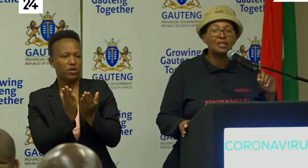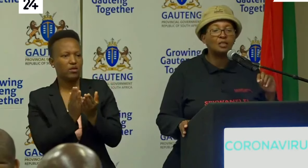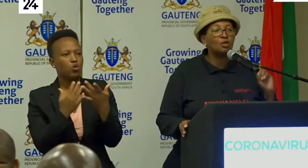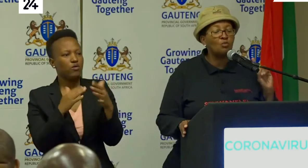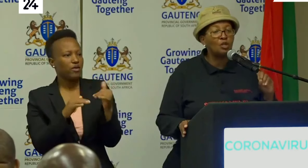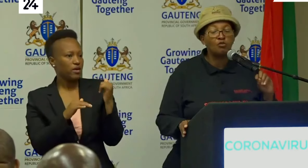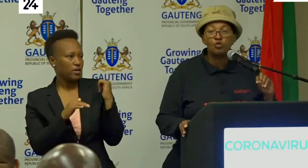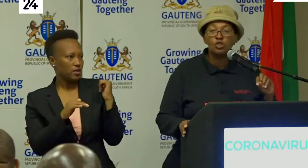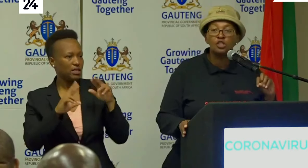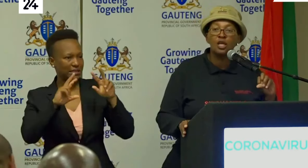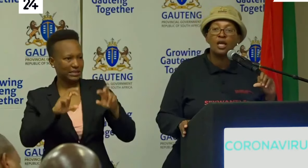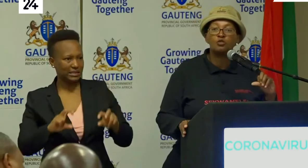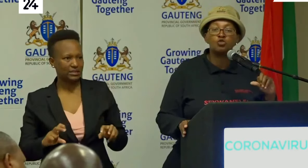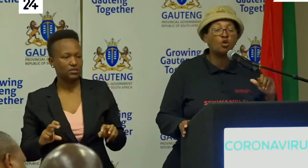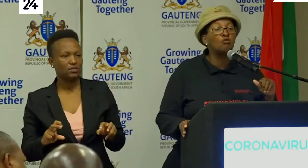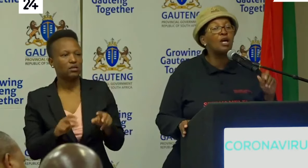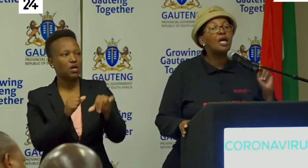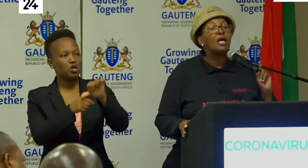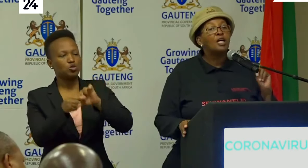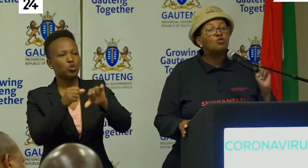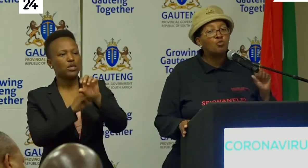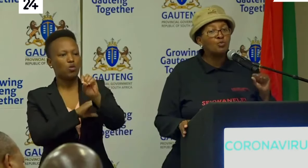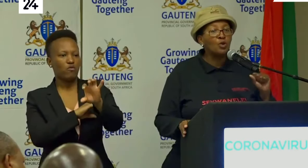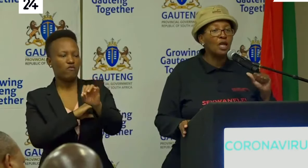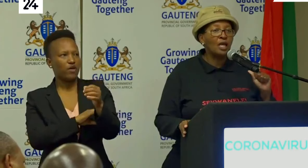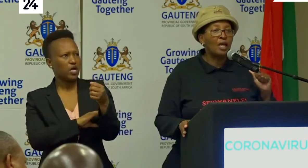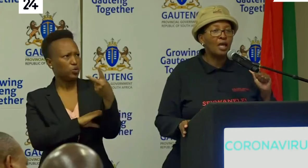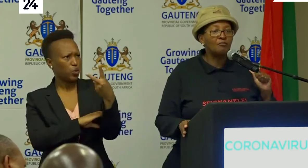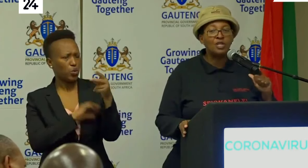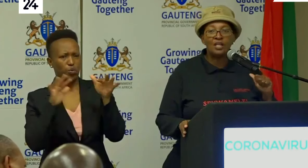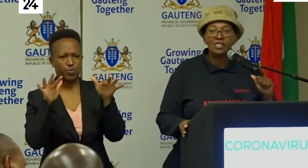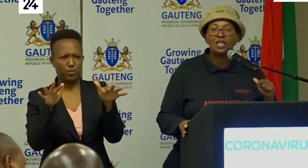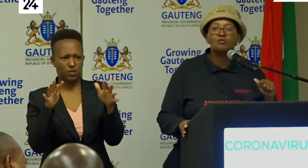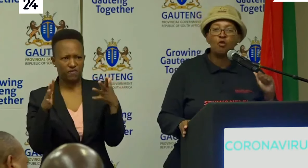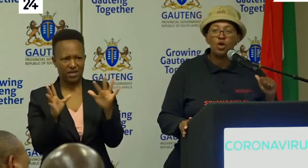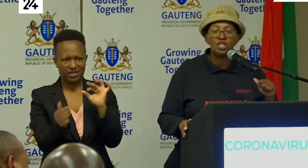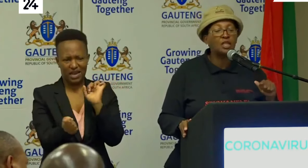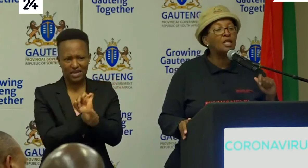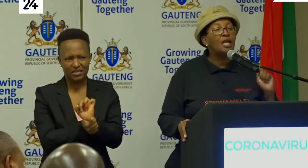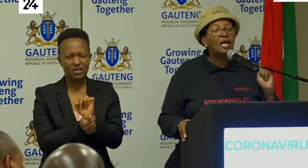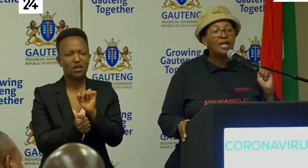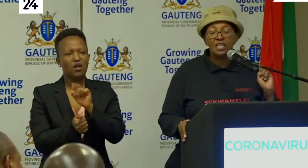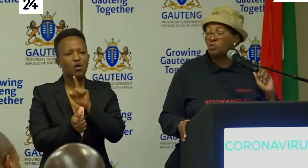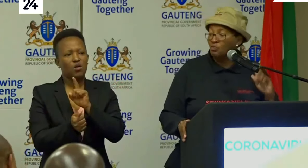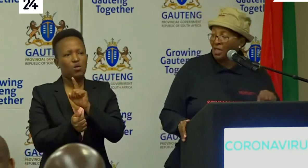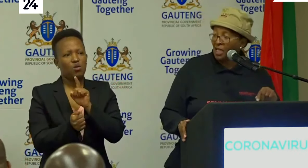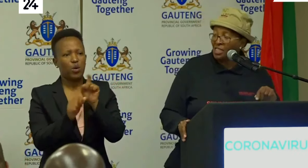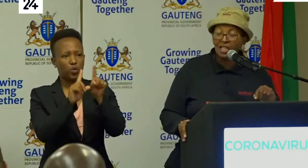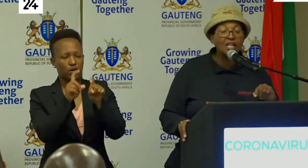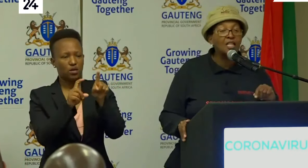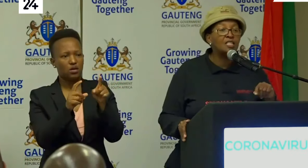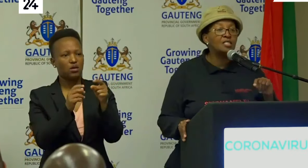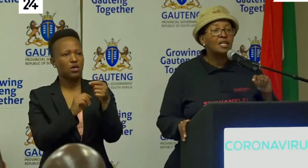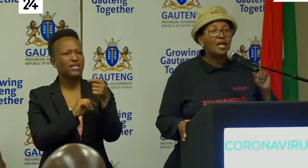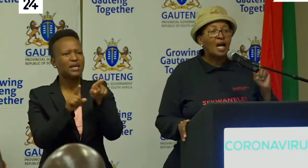were done on the painting of schools in Sochang Ove two people have been arrested for questioning and there's been part in